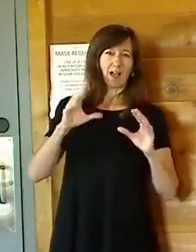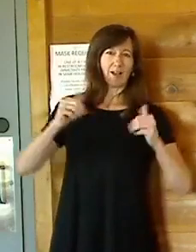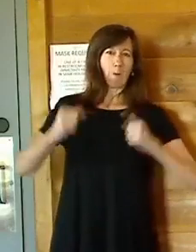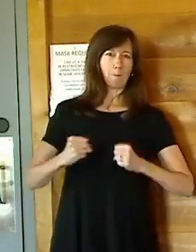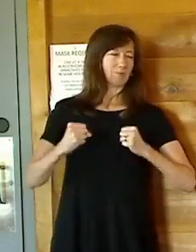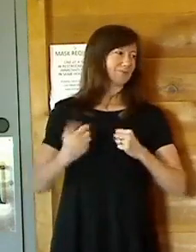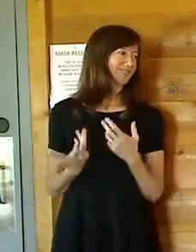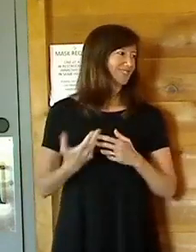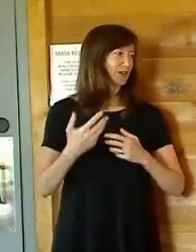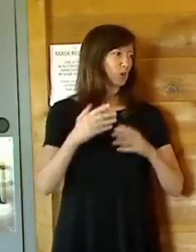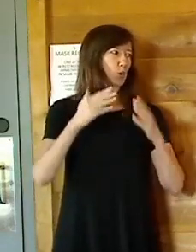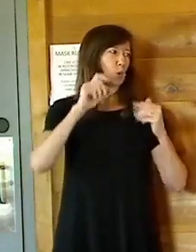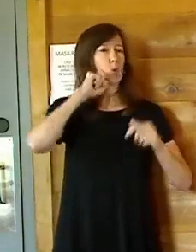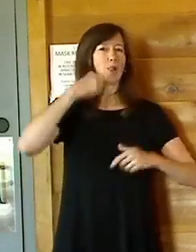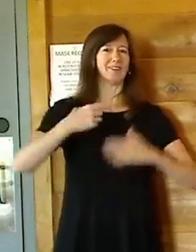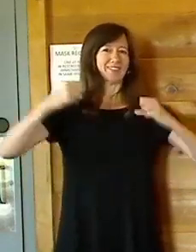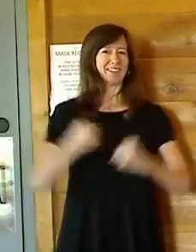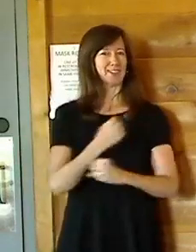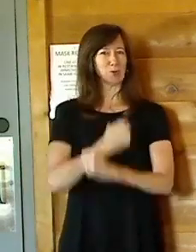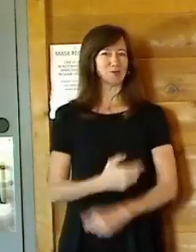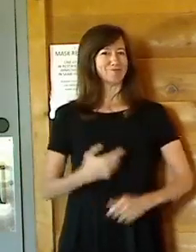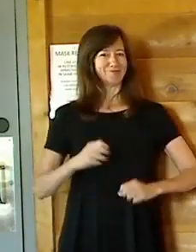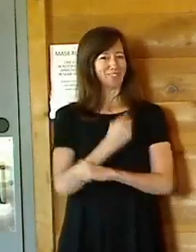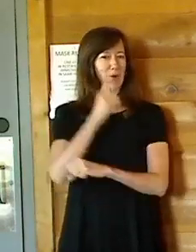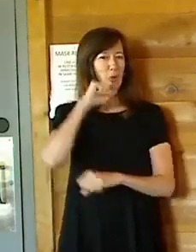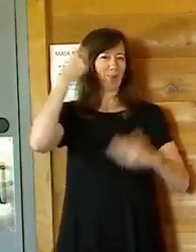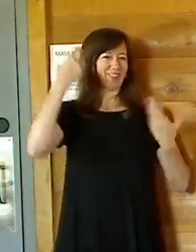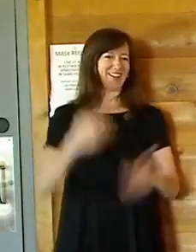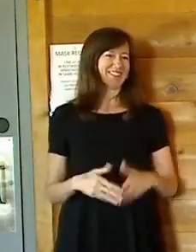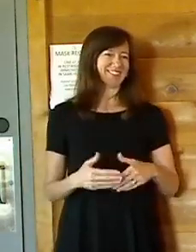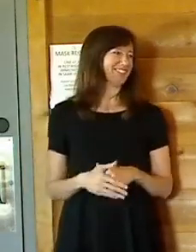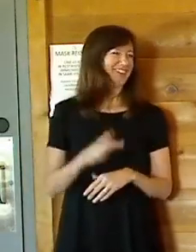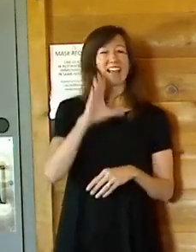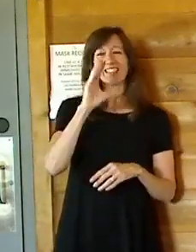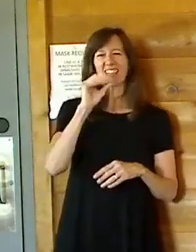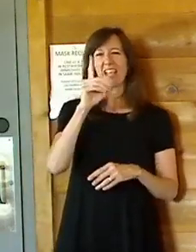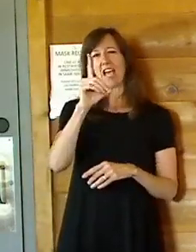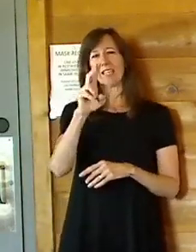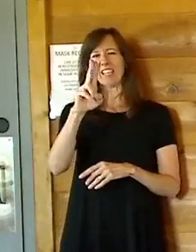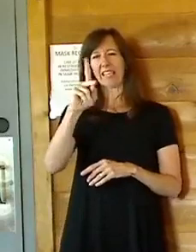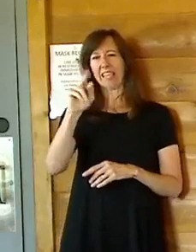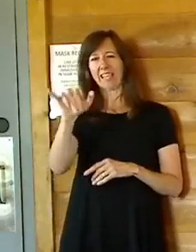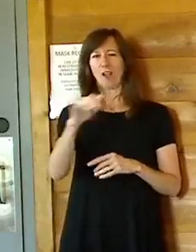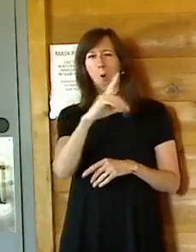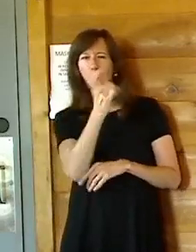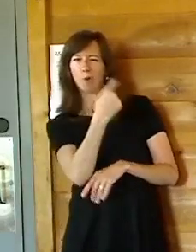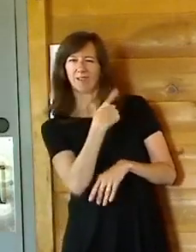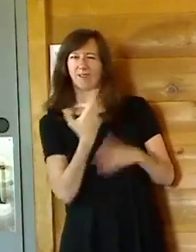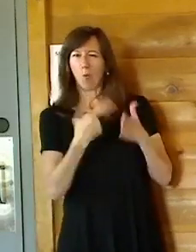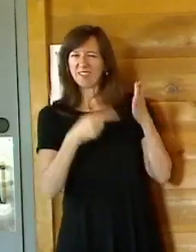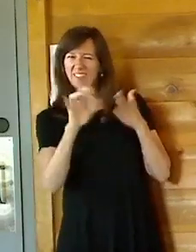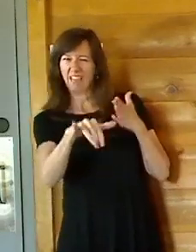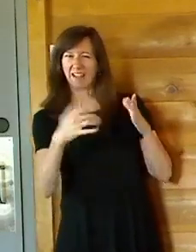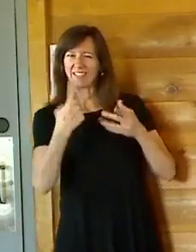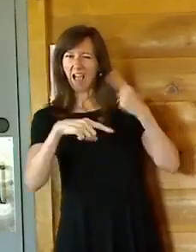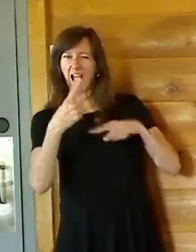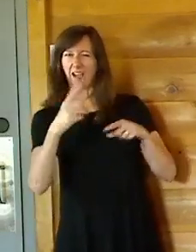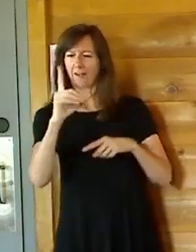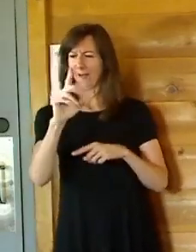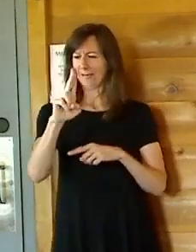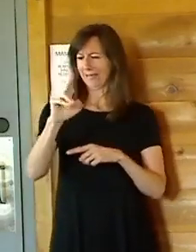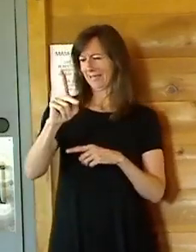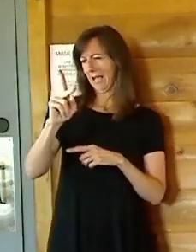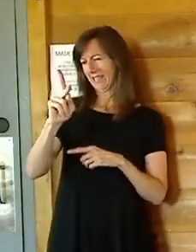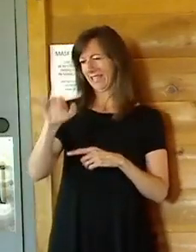Ducky. Ducky. Oh. Cool. Cool. Well, I